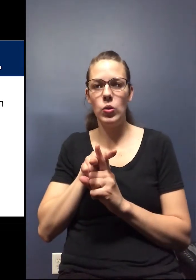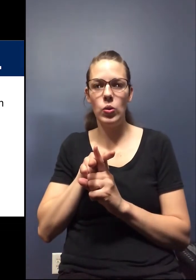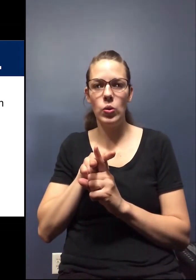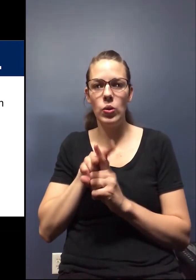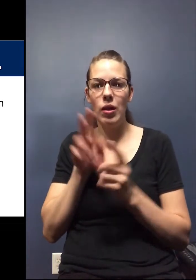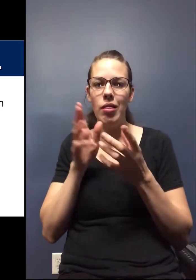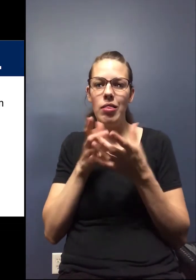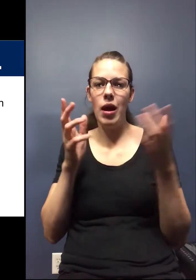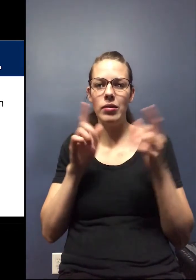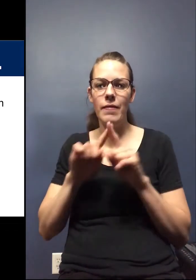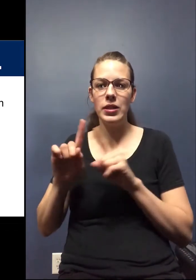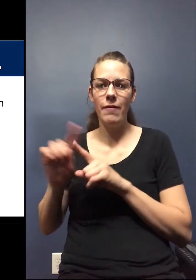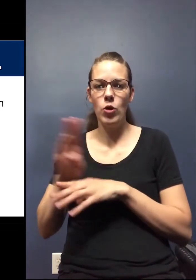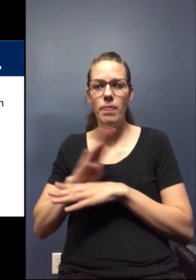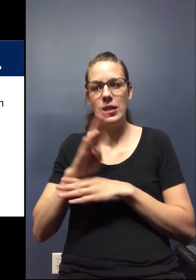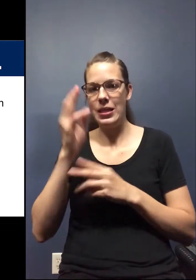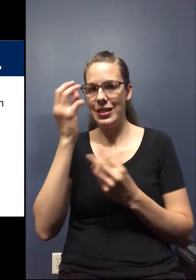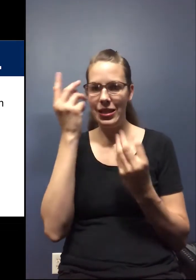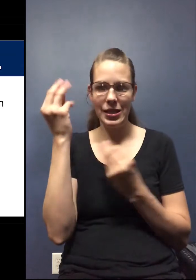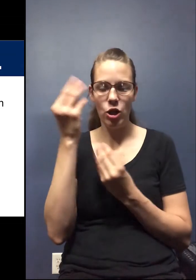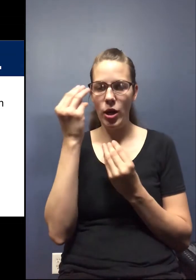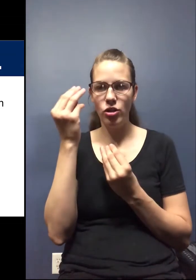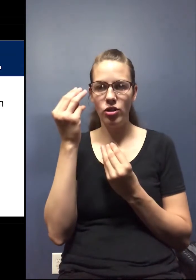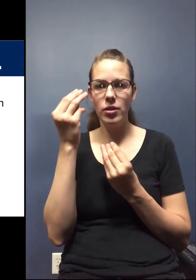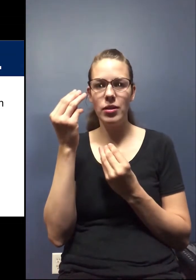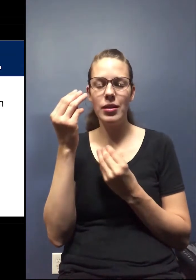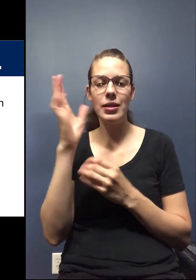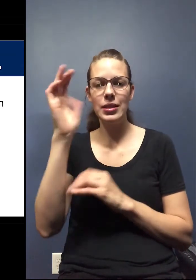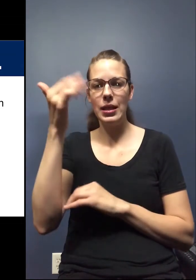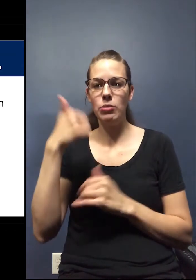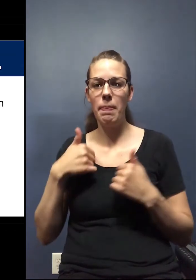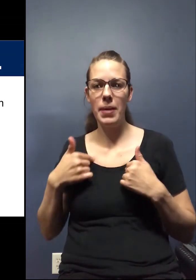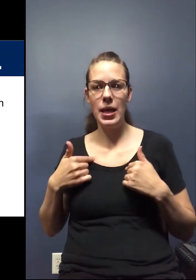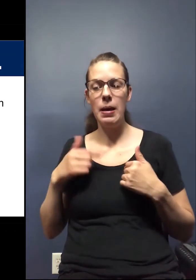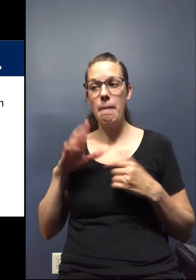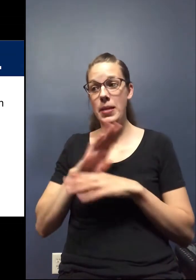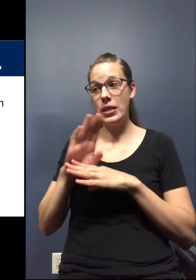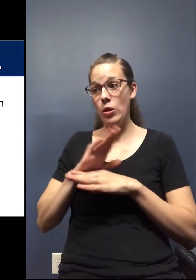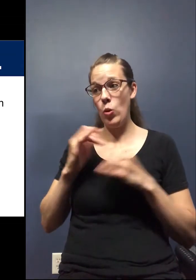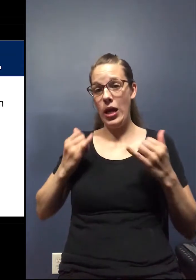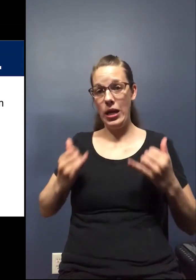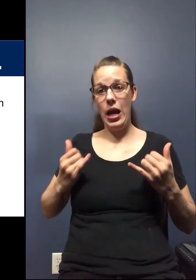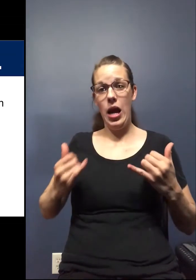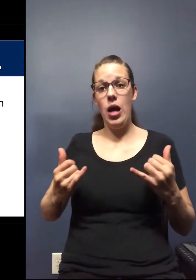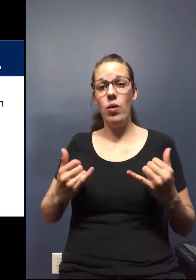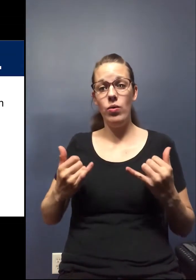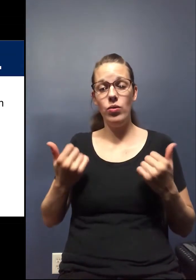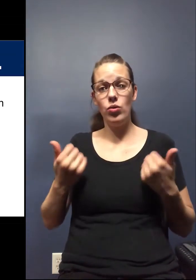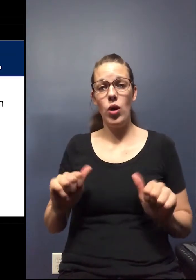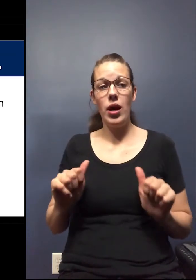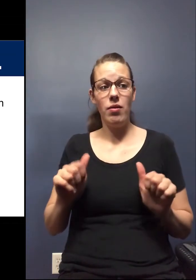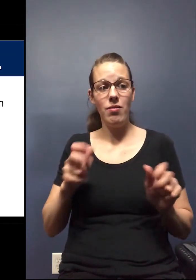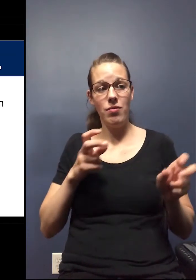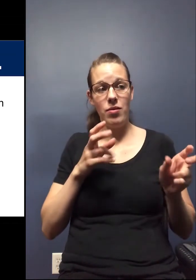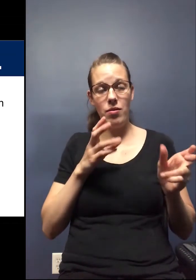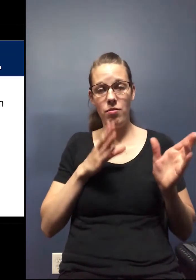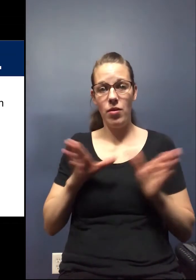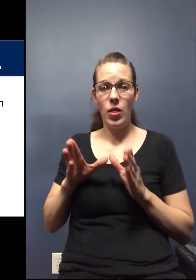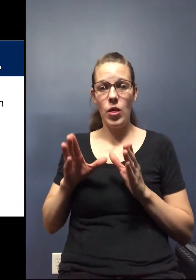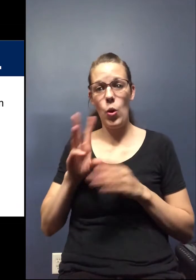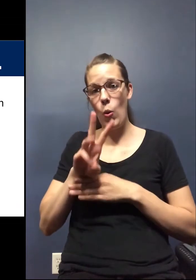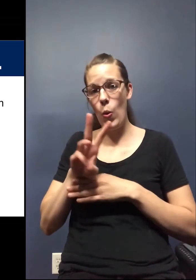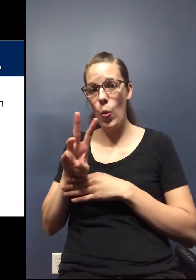lots of business considerations. It seems to me that businesses right now are looking to go to this web